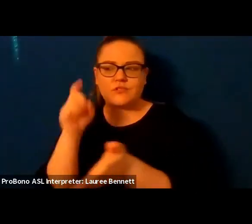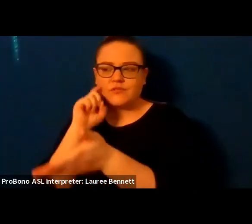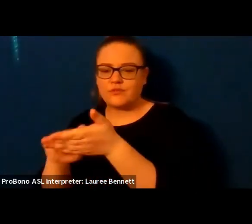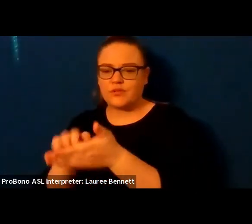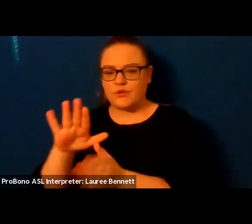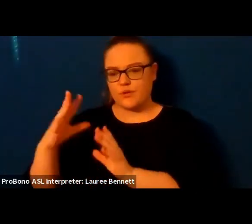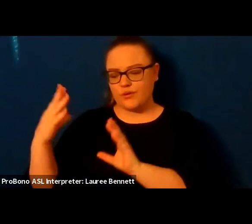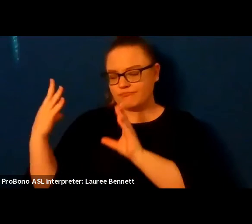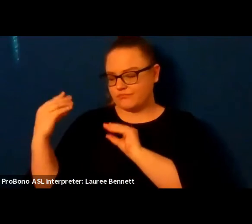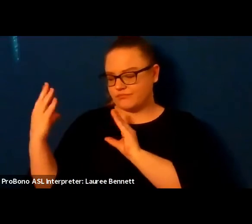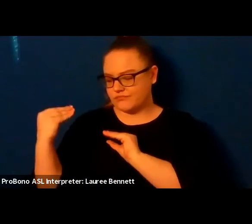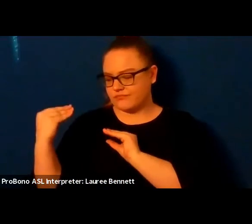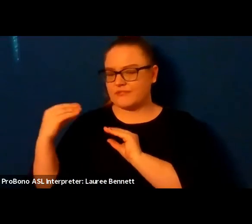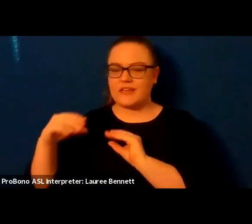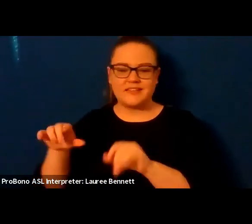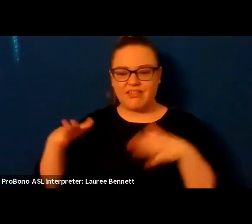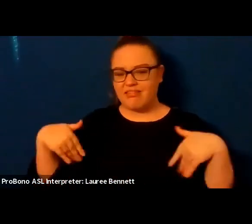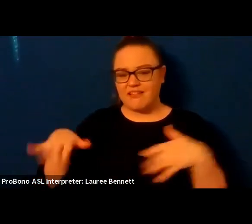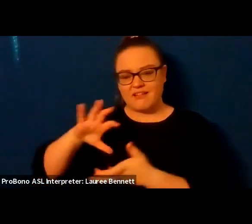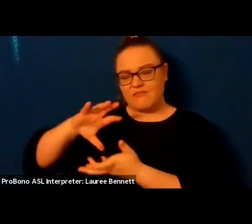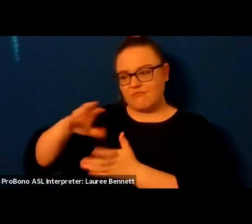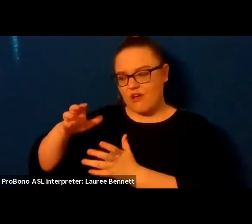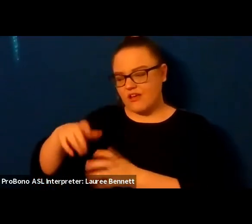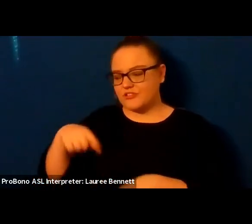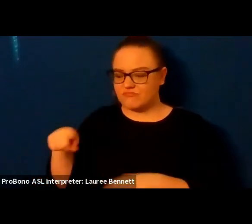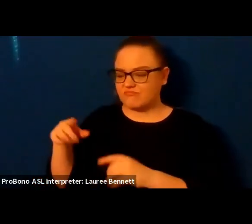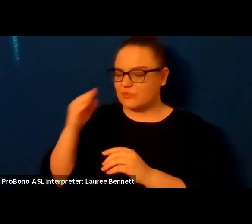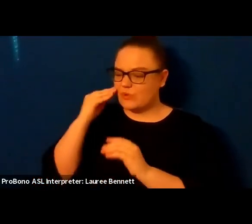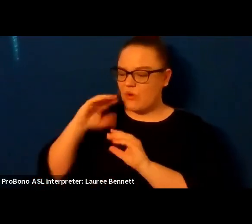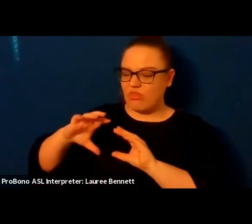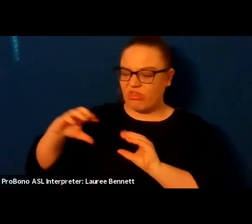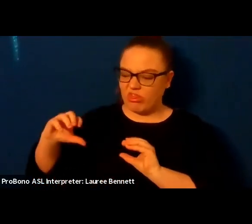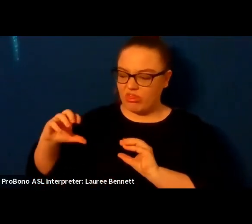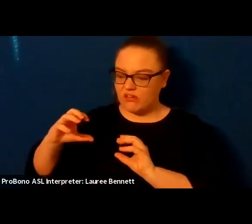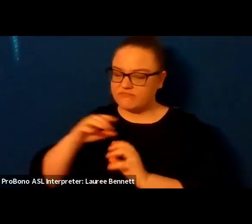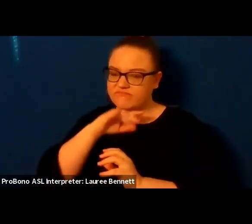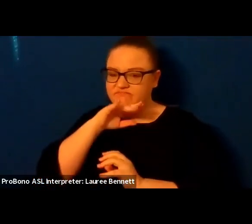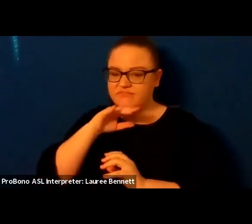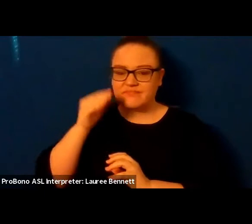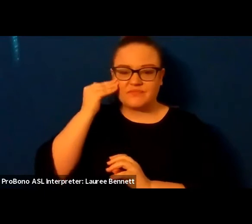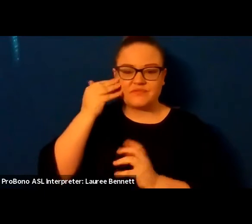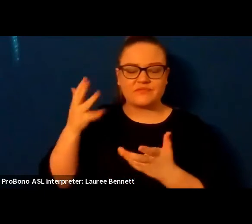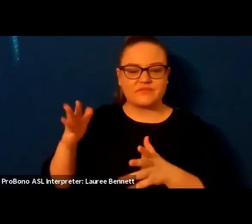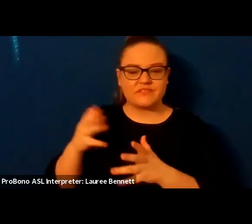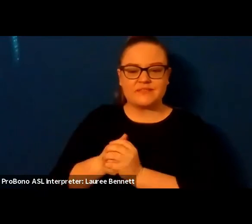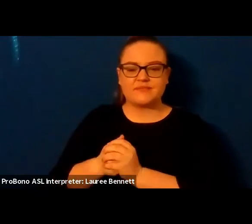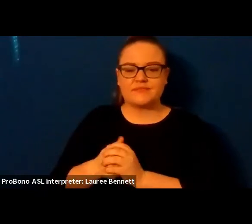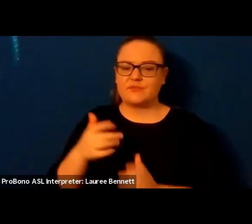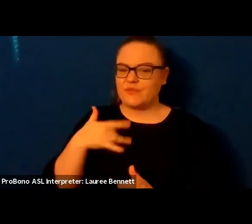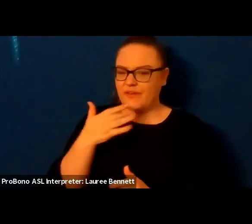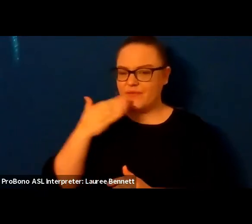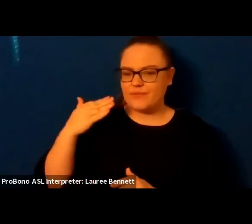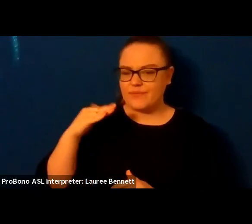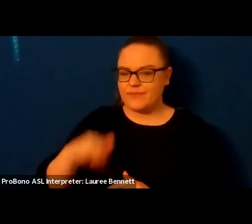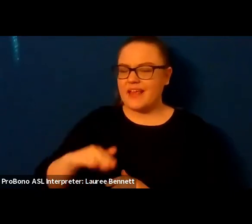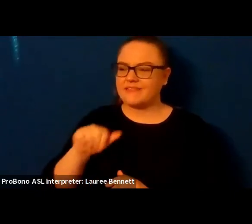miasma of your hair you stare at pictures of the girlfriend grinning in sunlight you feel bad for not being taken with